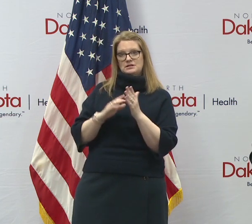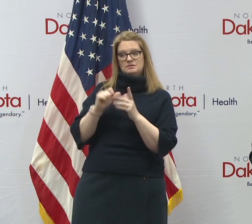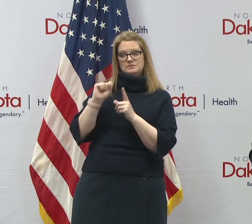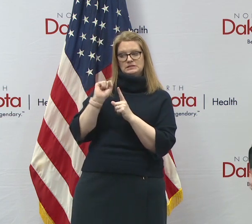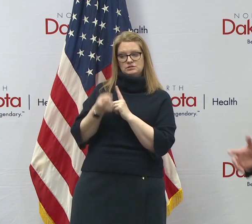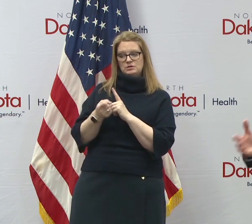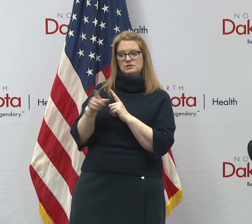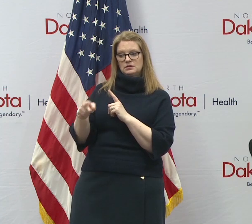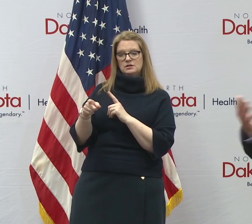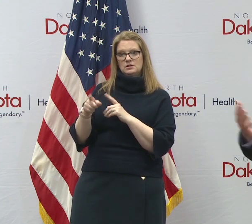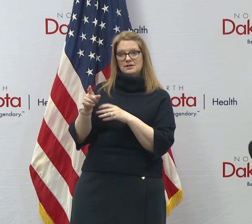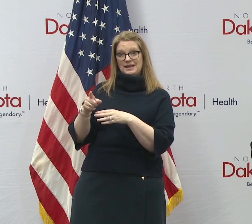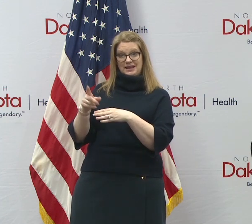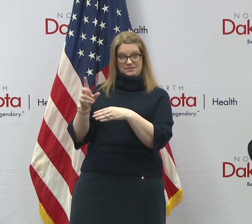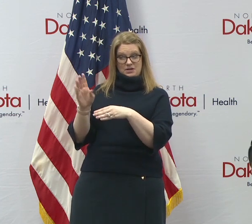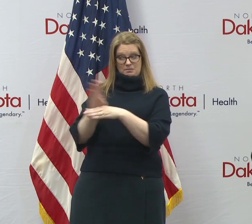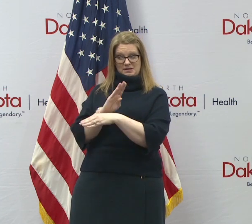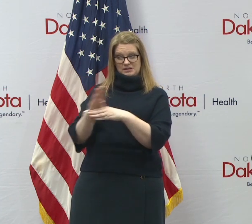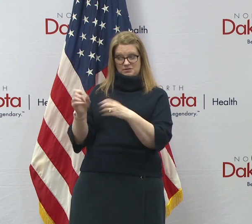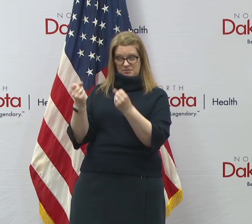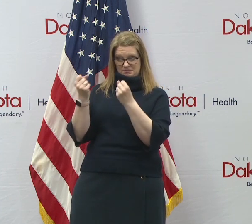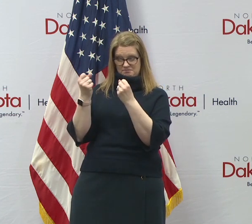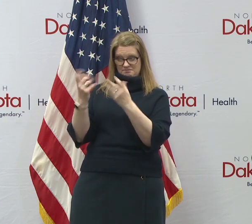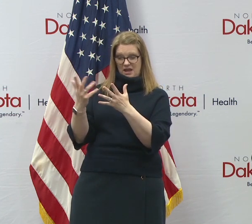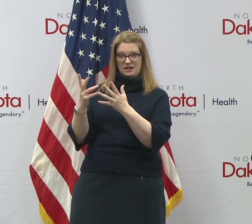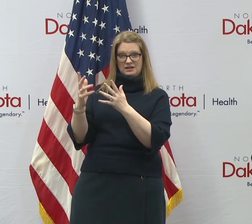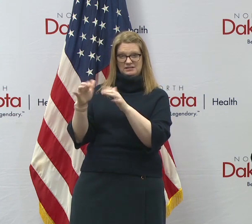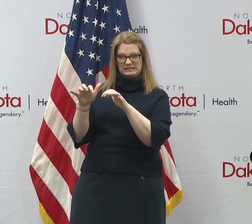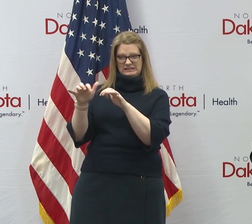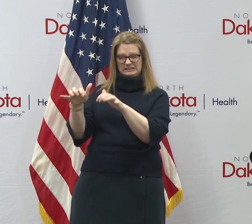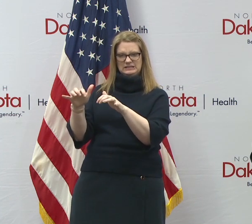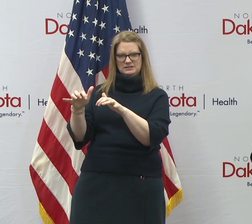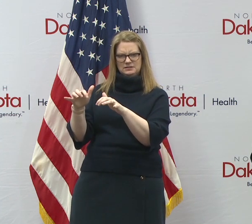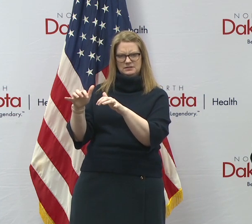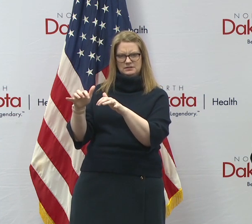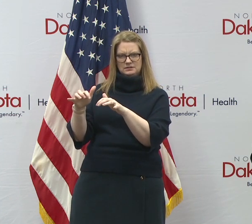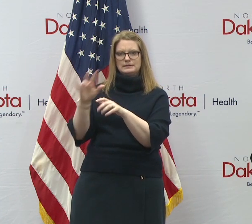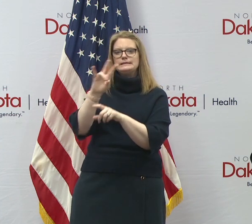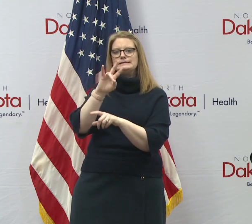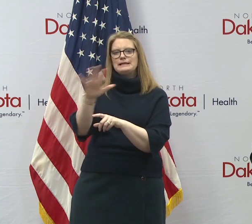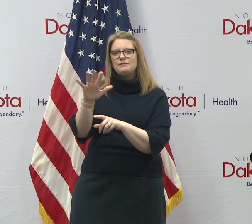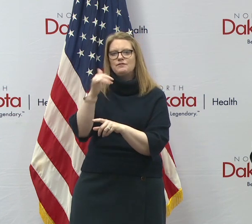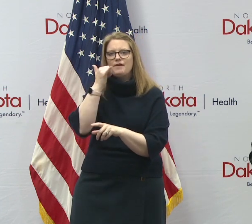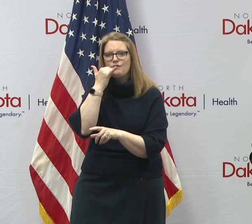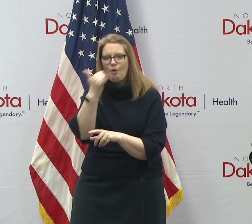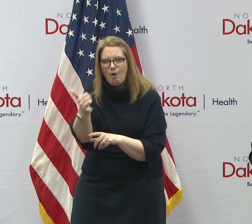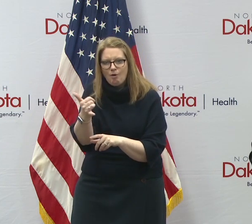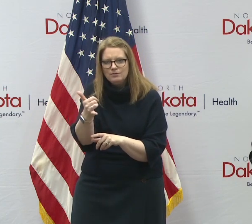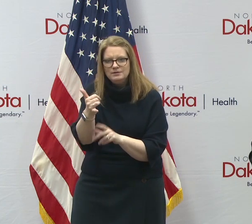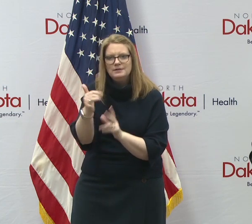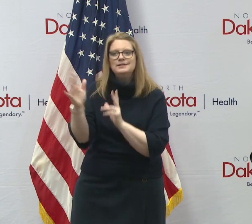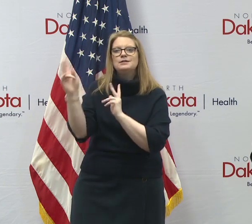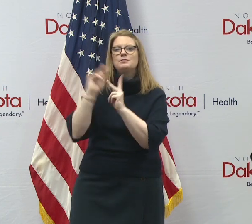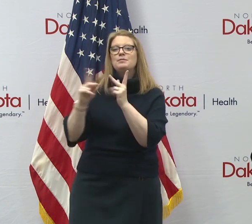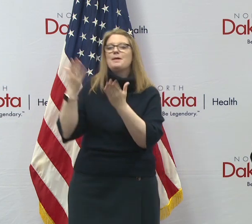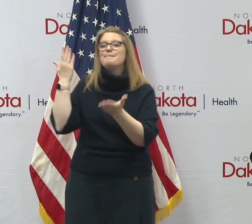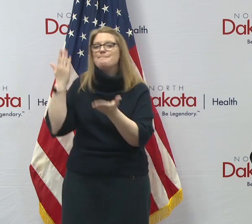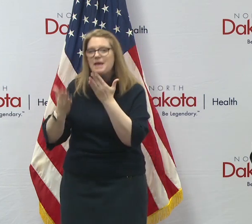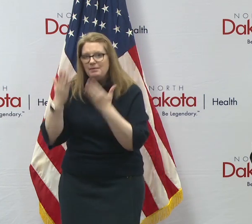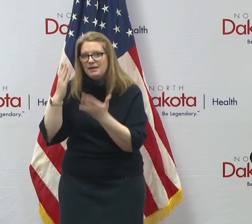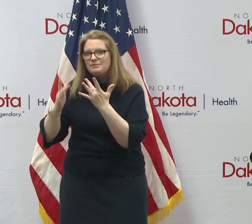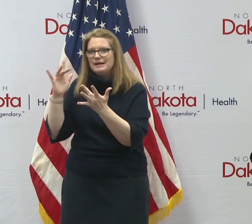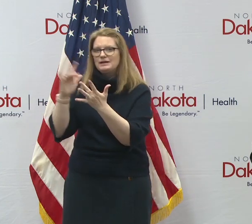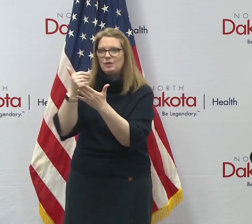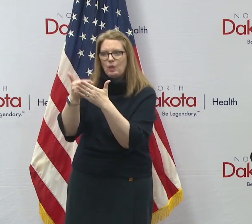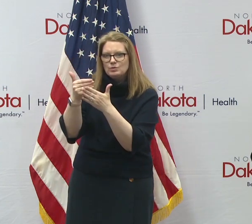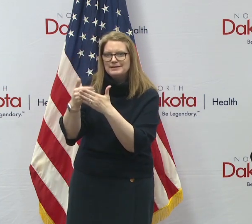in a business where there was a lot of contact, uh, we've had to make as many as 75 calls to people that may have been in contact with that one person.